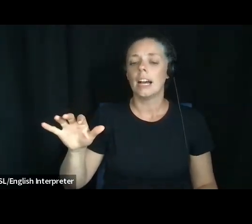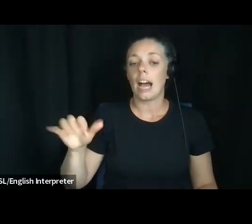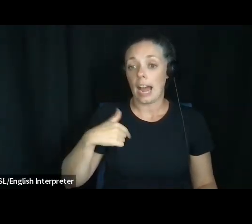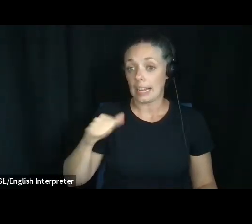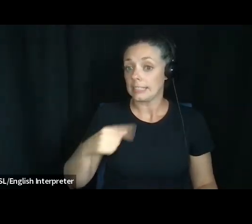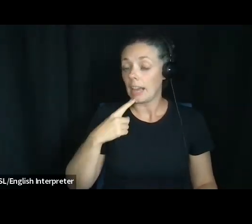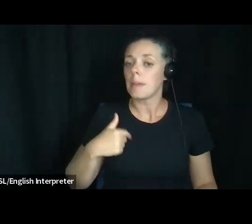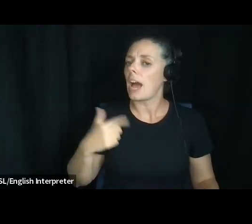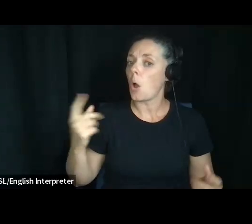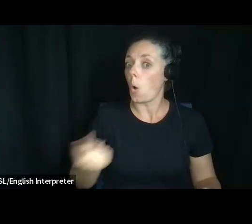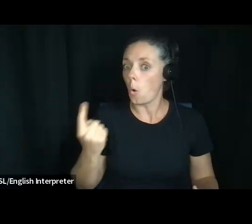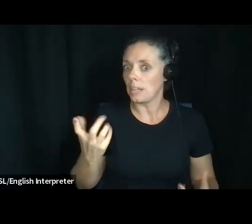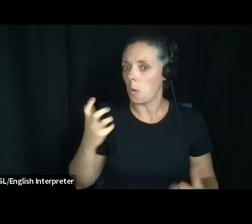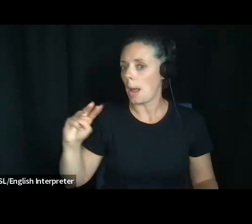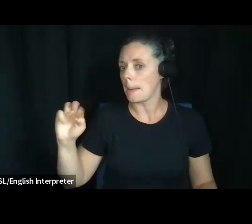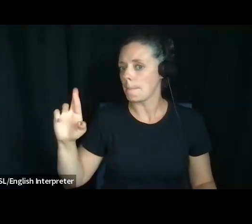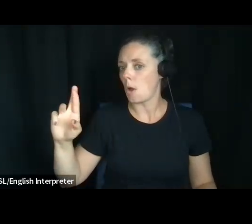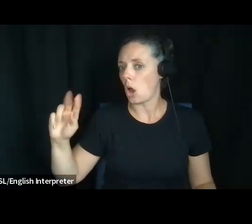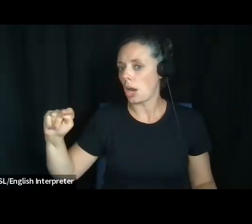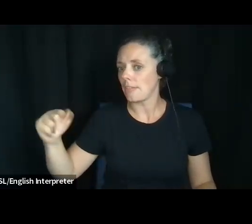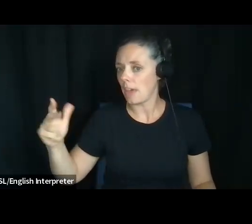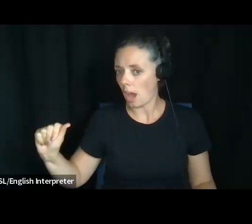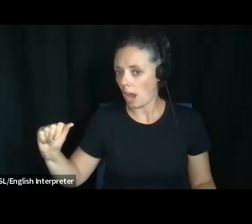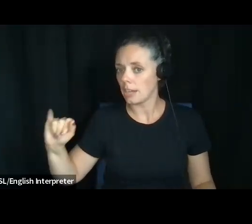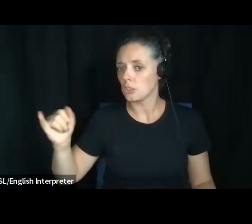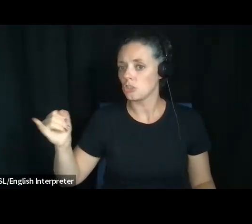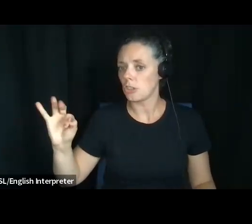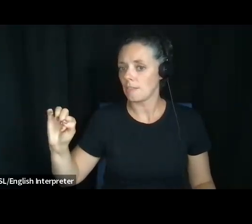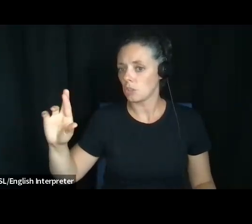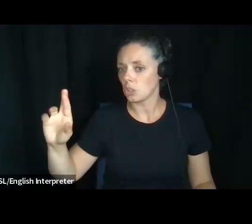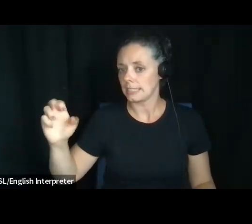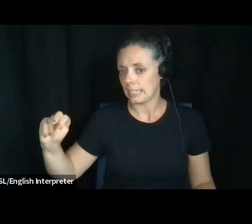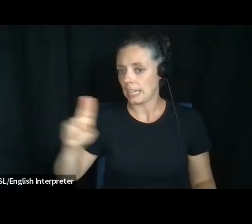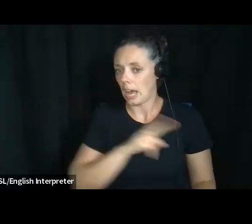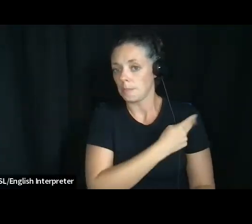say, I only want to go to Martha Jefferson. I do not want to go to the University of Virginia. Um,